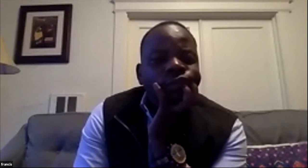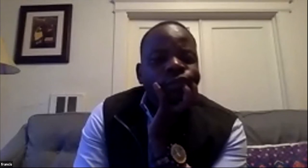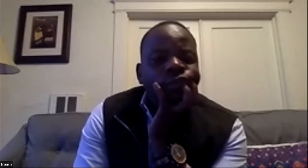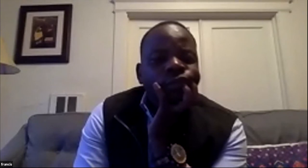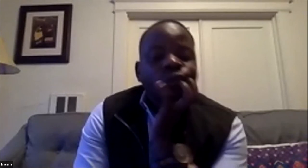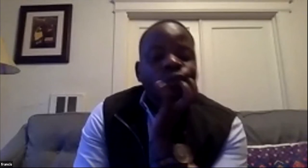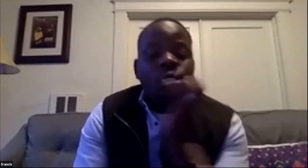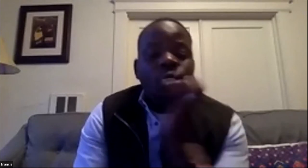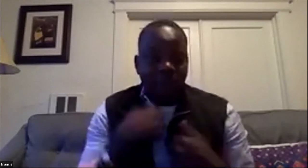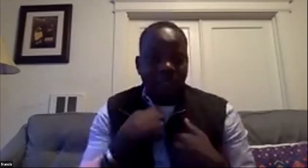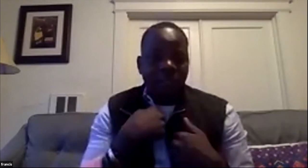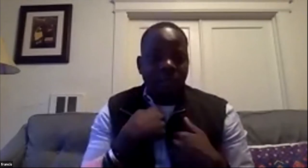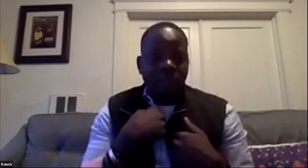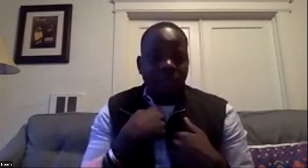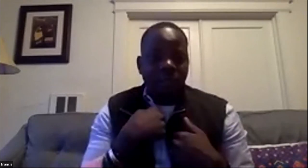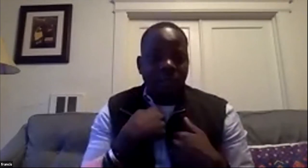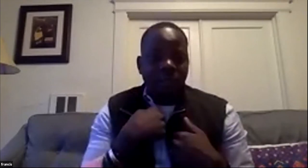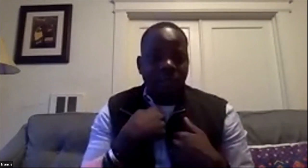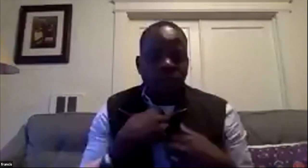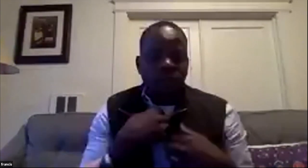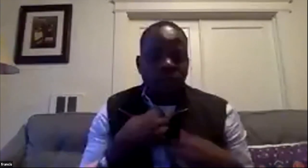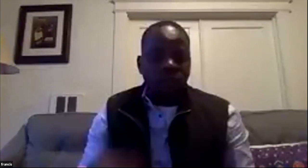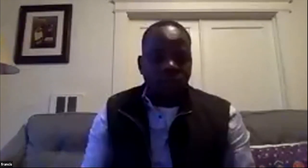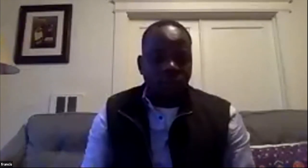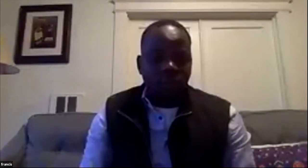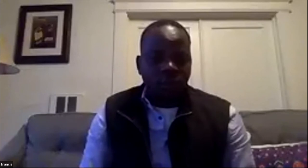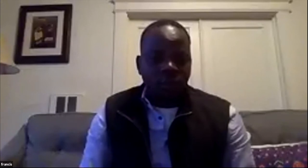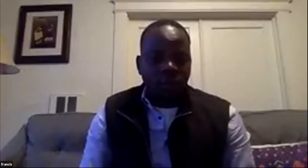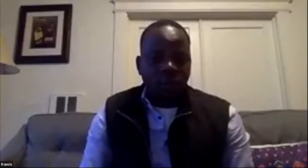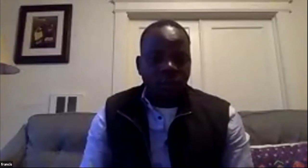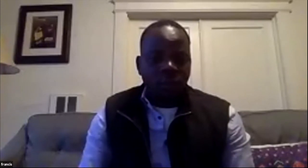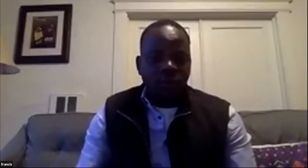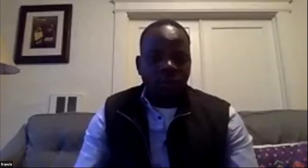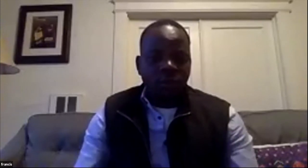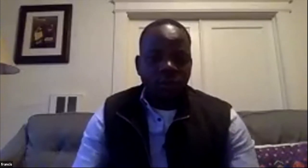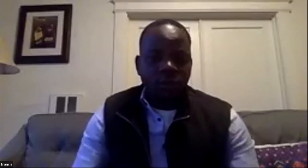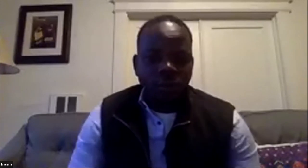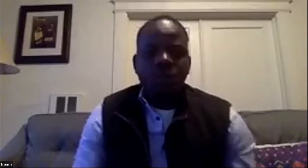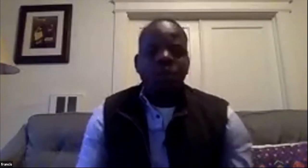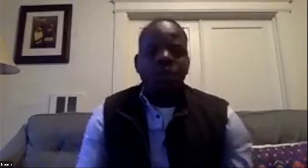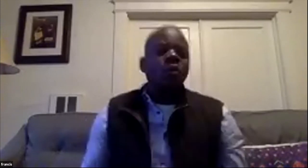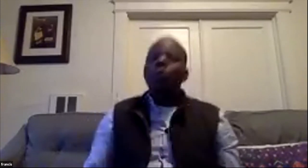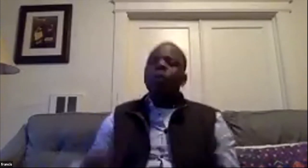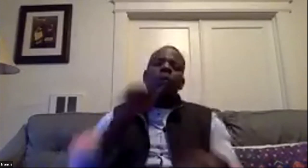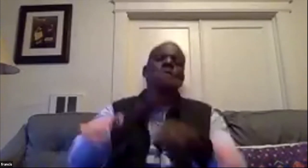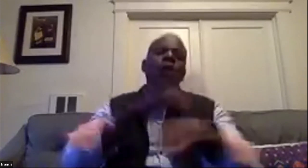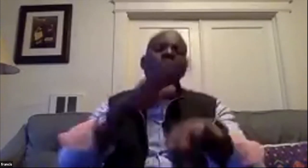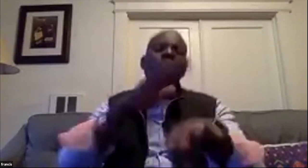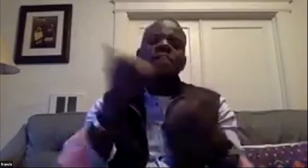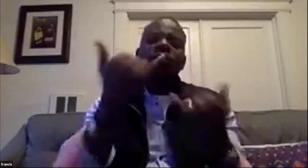so now yes ricardo want to know your program that has specific timelines